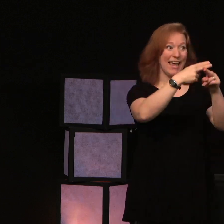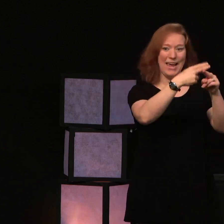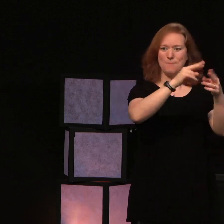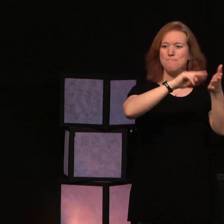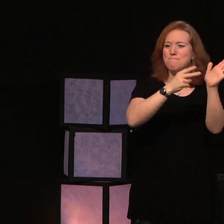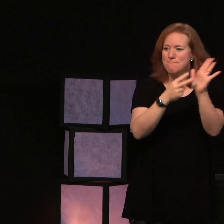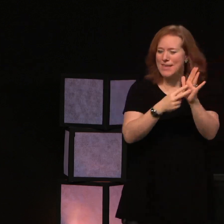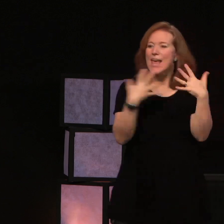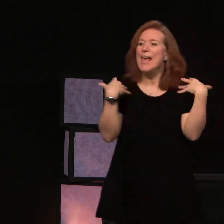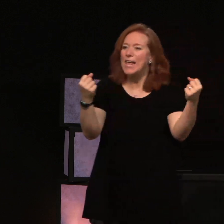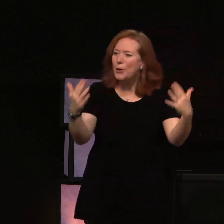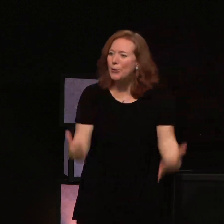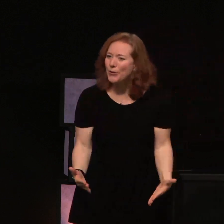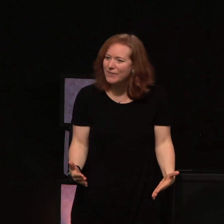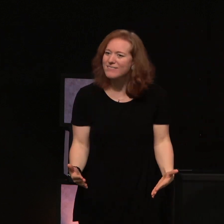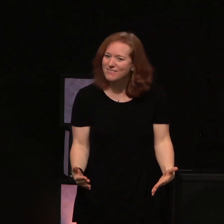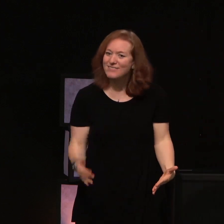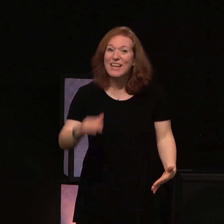That's his name.